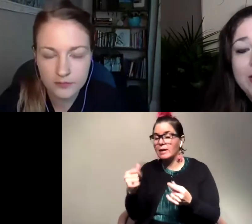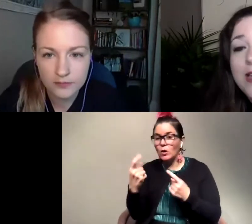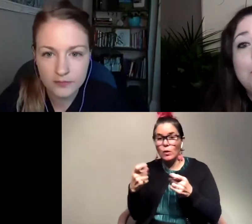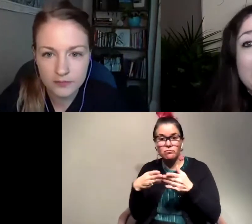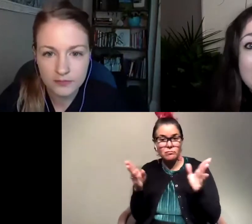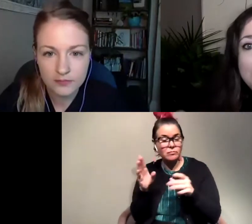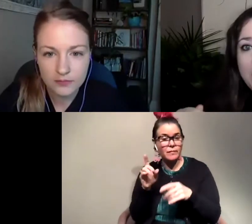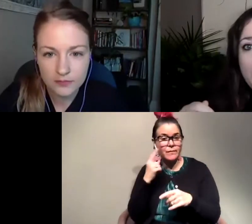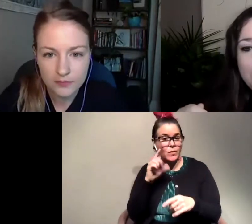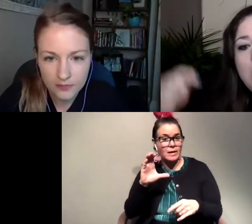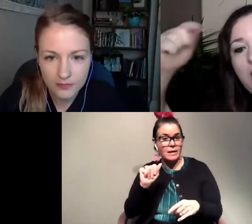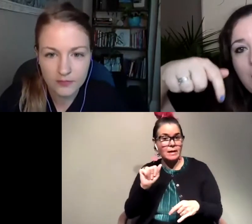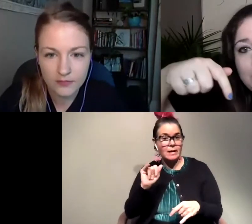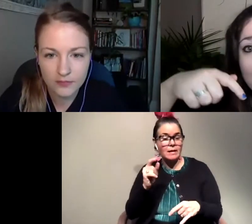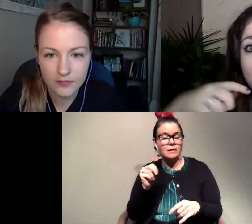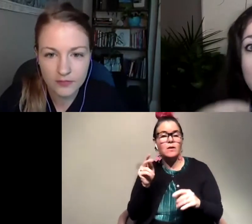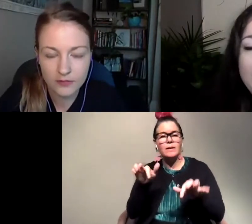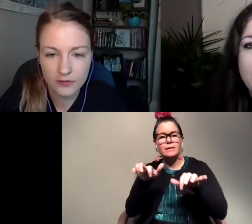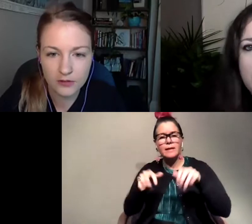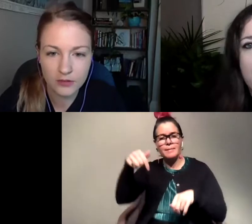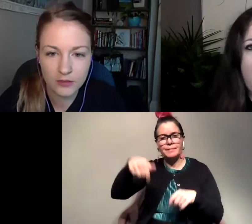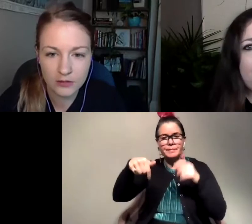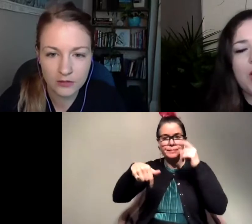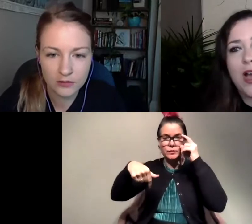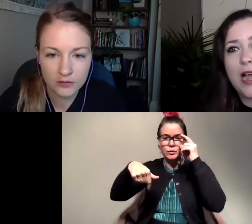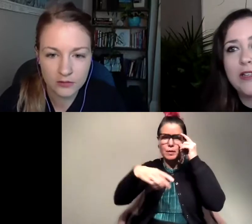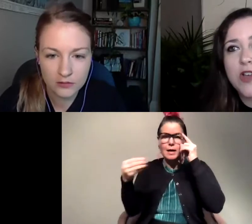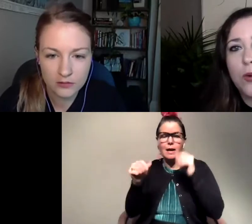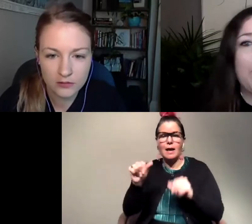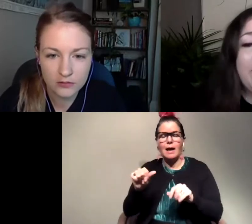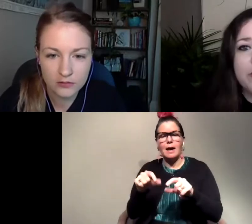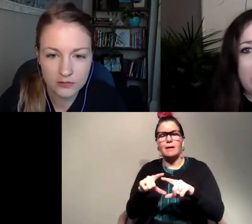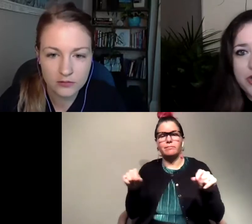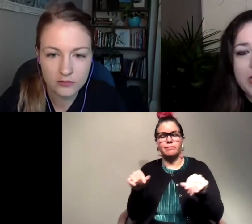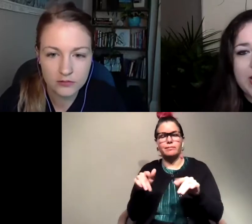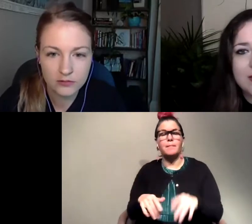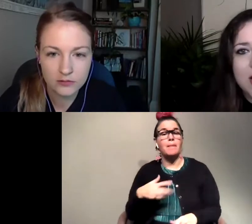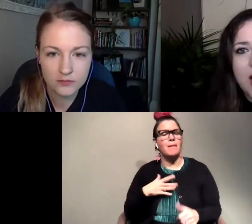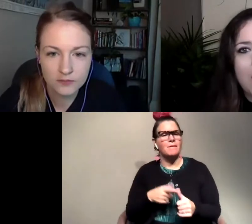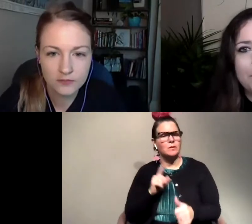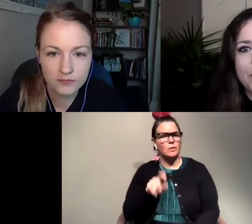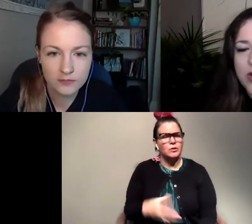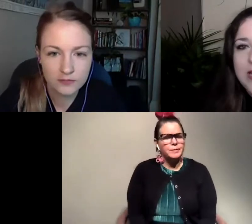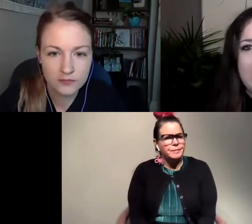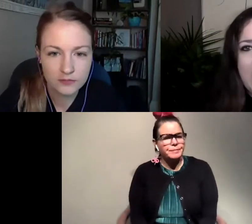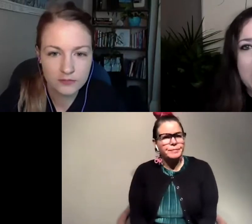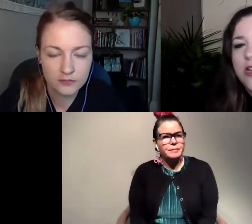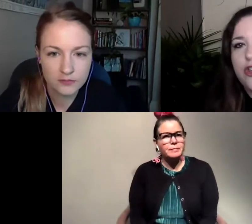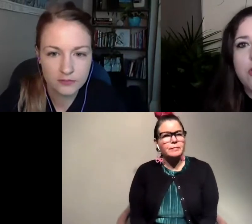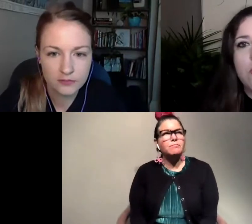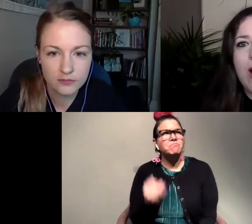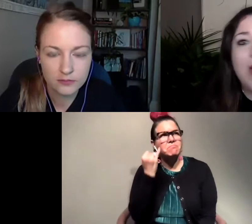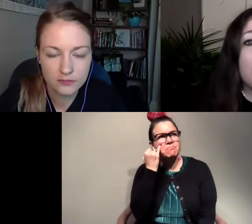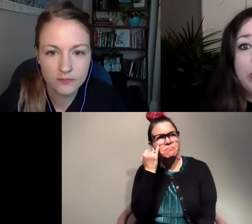for Caitlin please submit them down below in the Q&A. And so my first question is so let's say